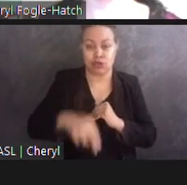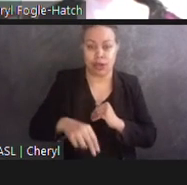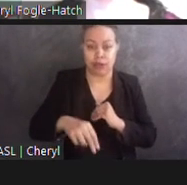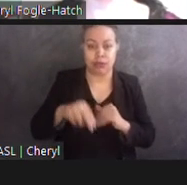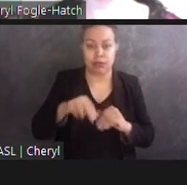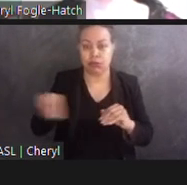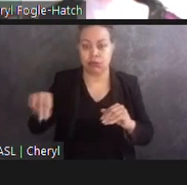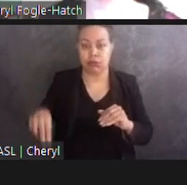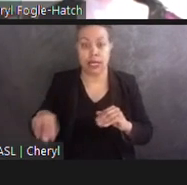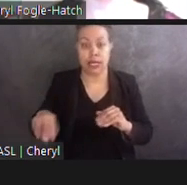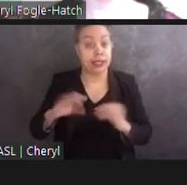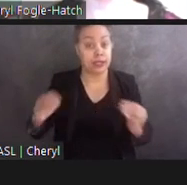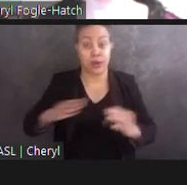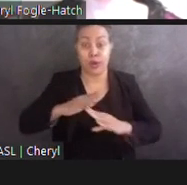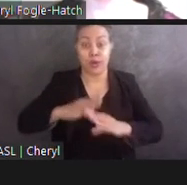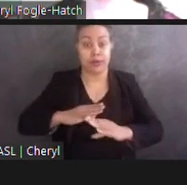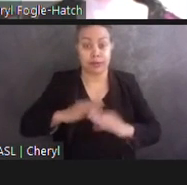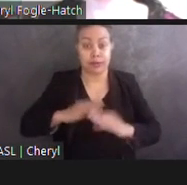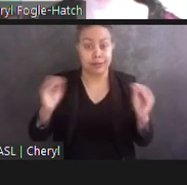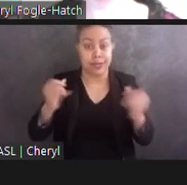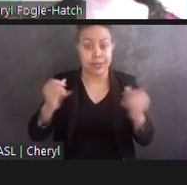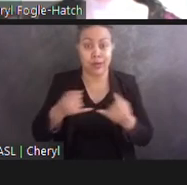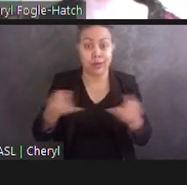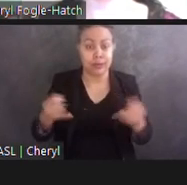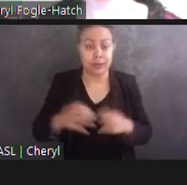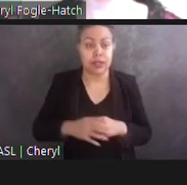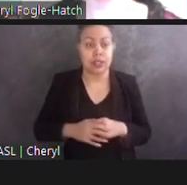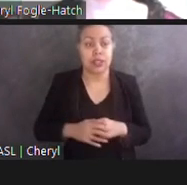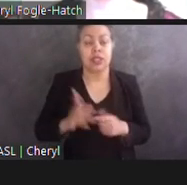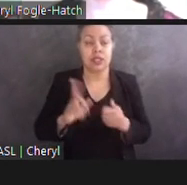stanchion. To her left is a large square stone.